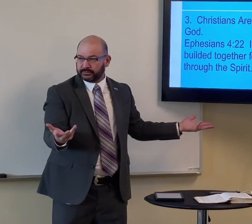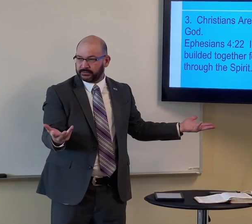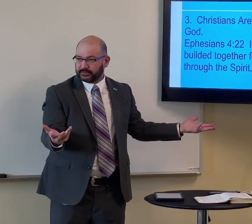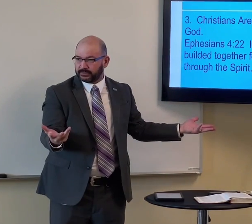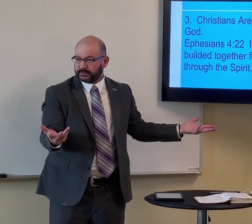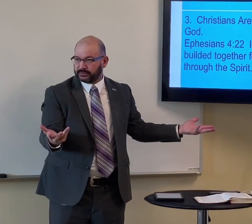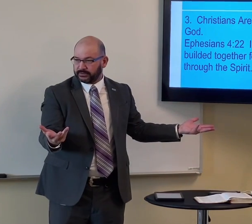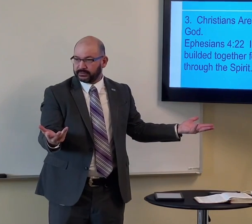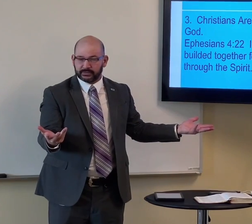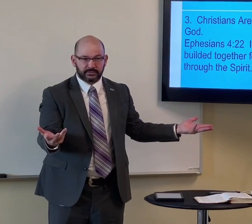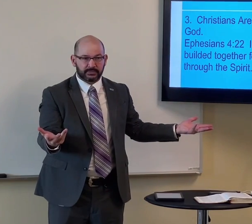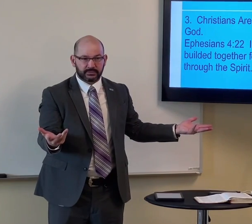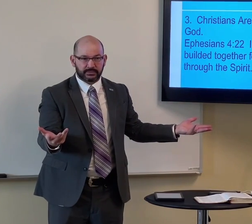it's clear here in this verse also